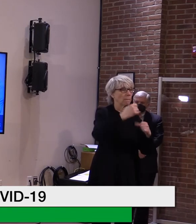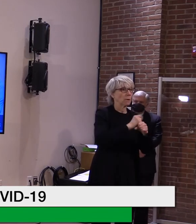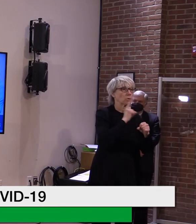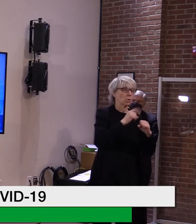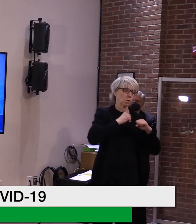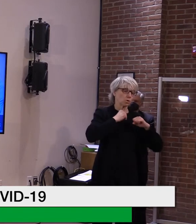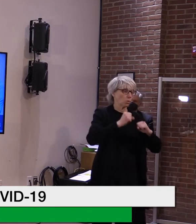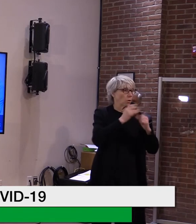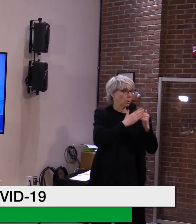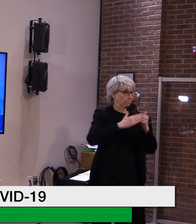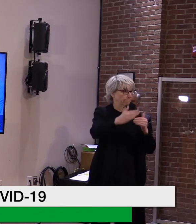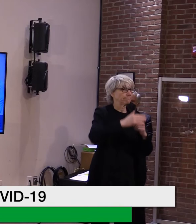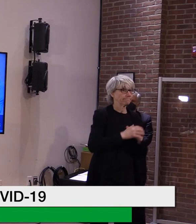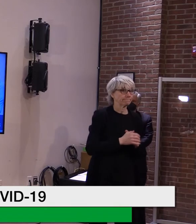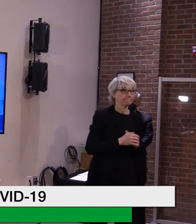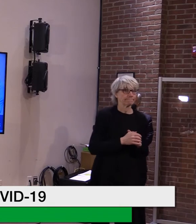went in.